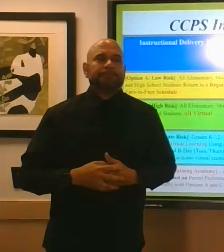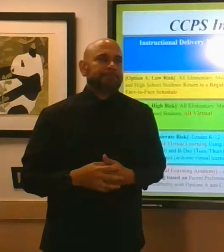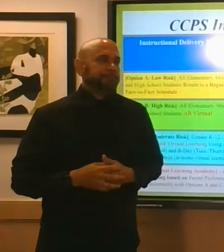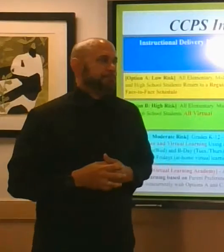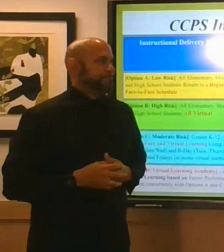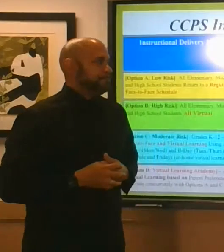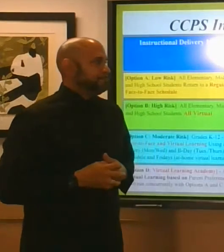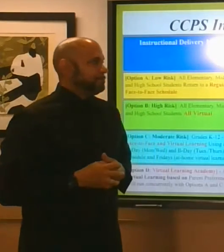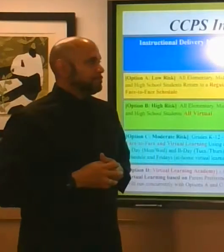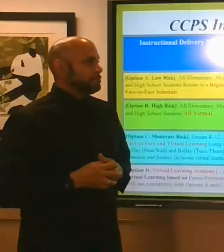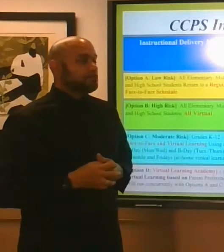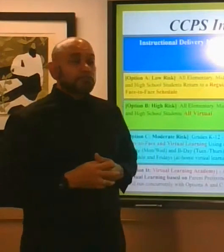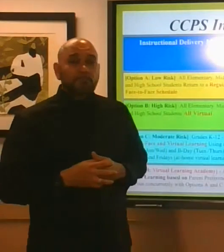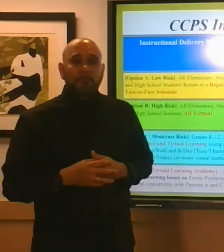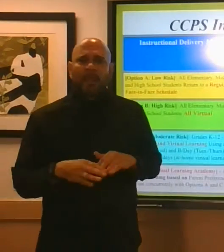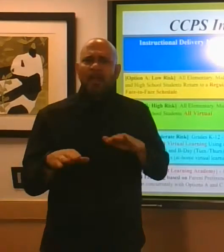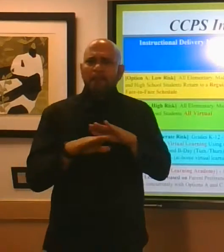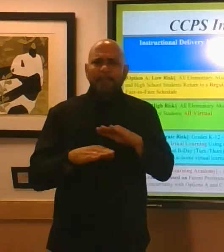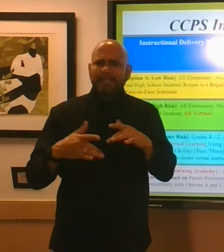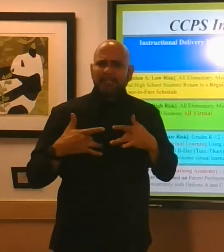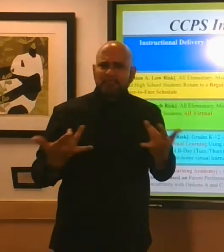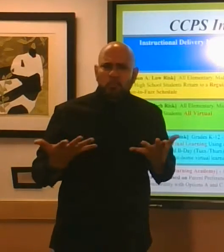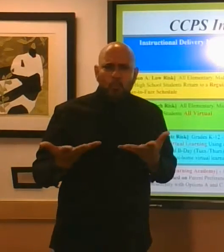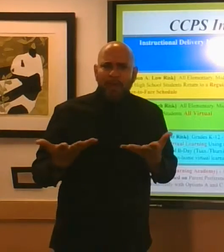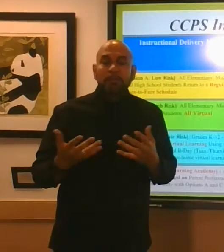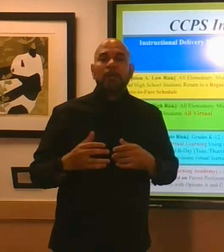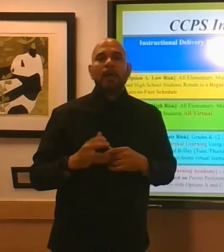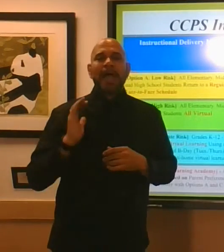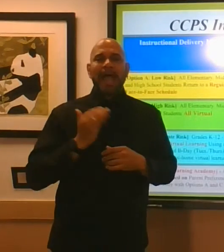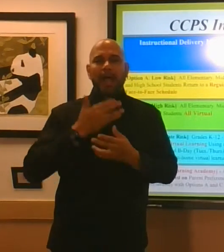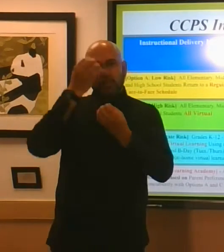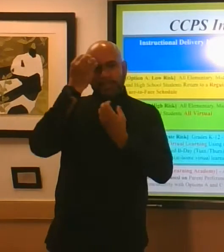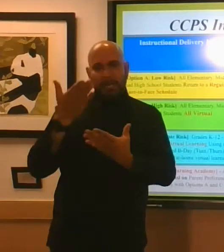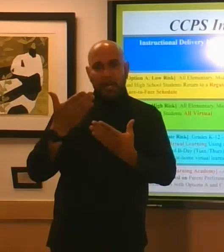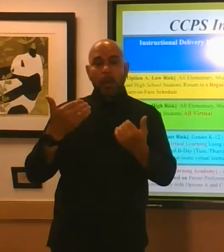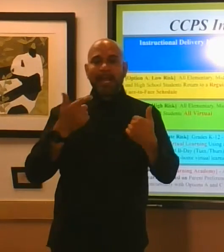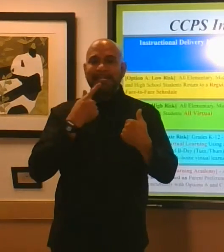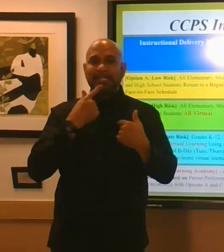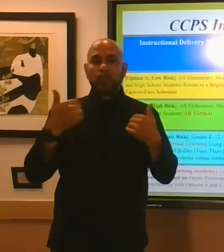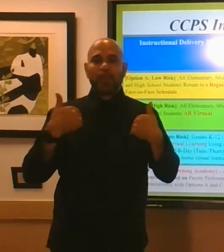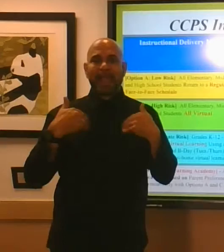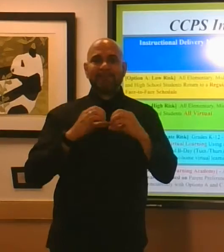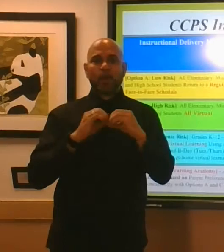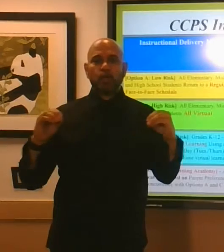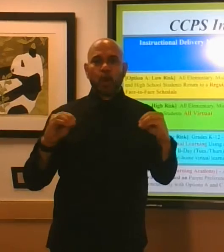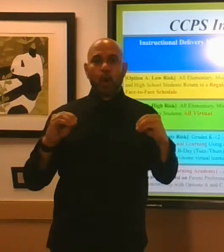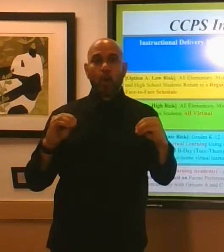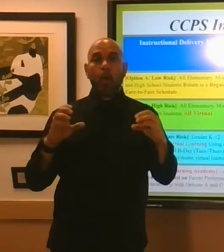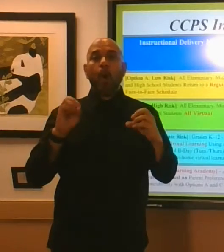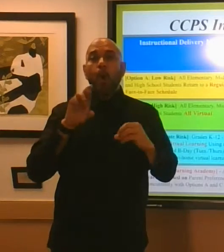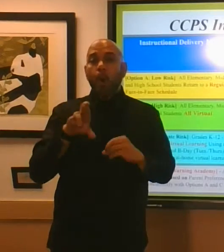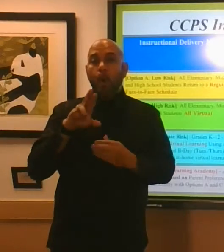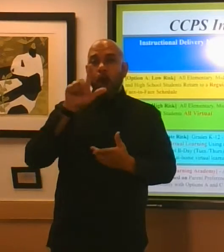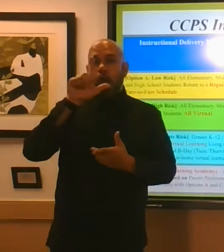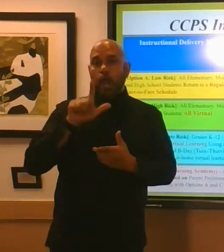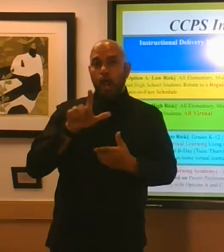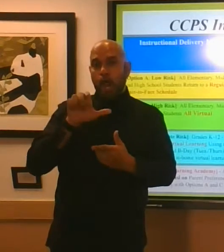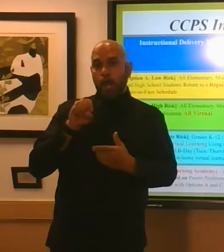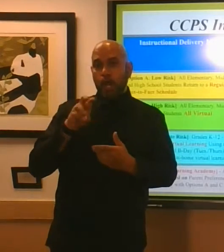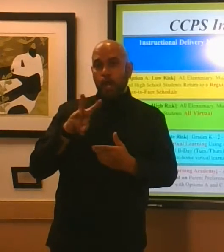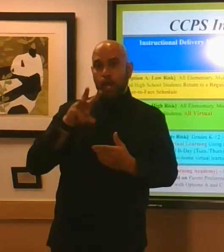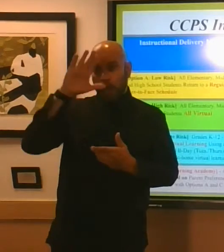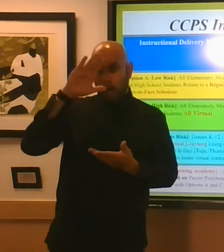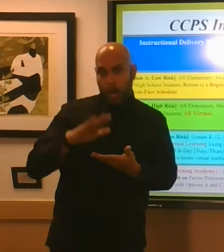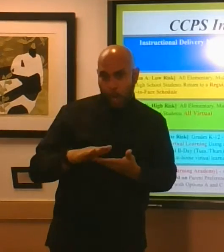it's based upon our data that says that we have no or low spread so it's